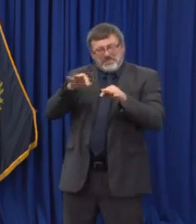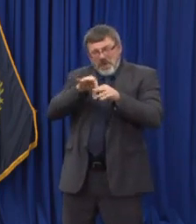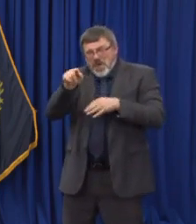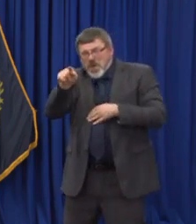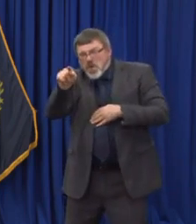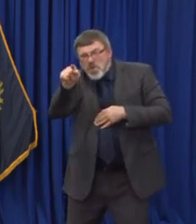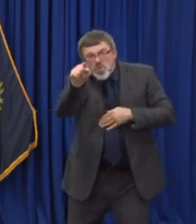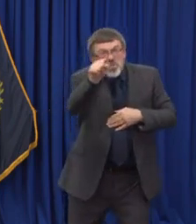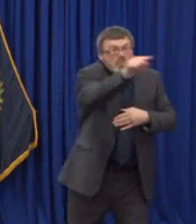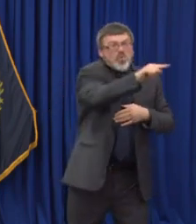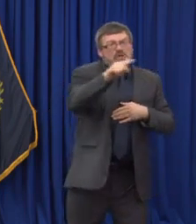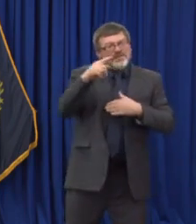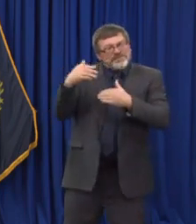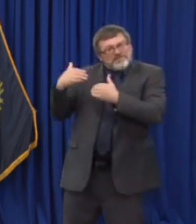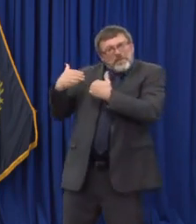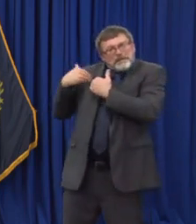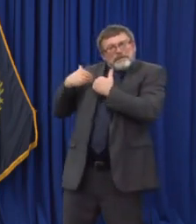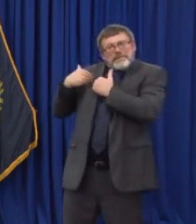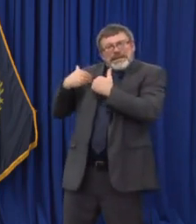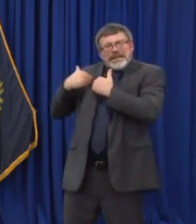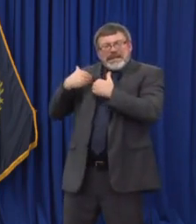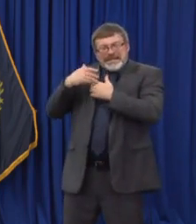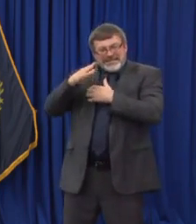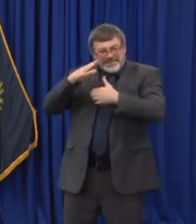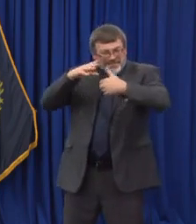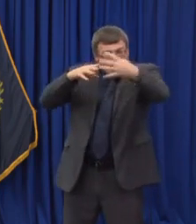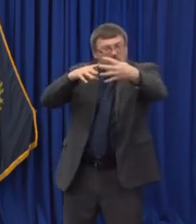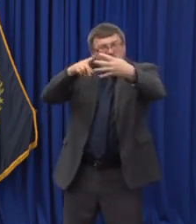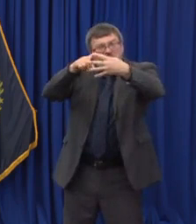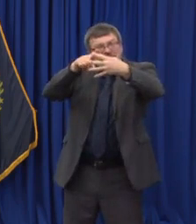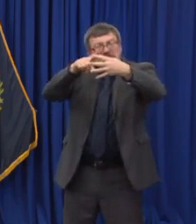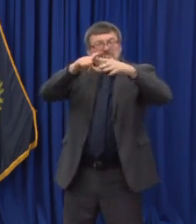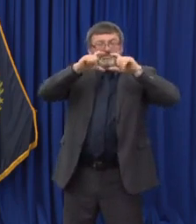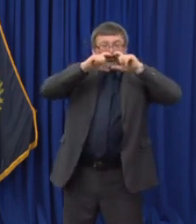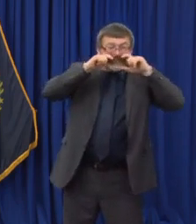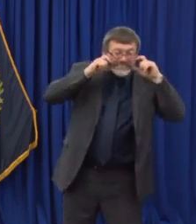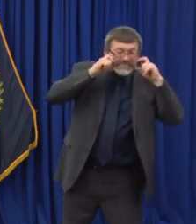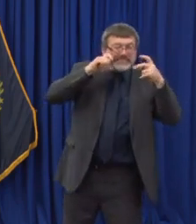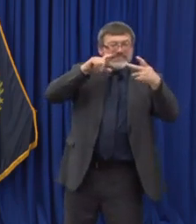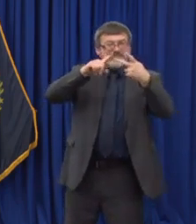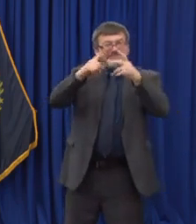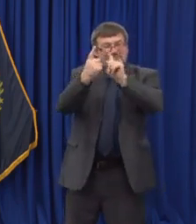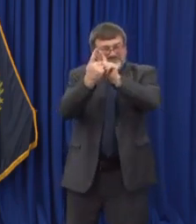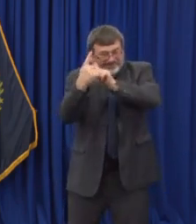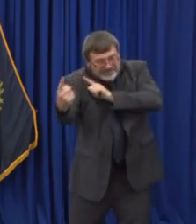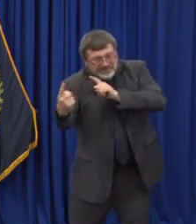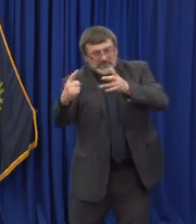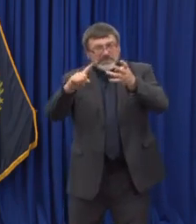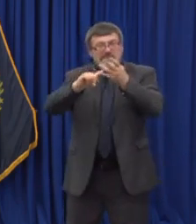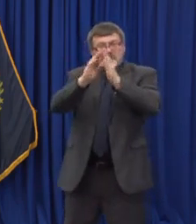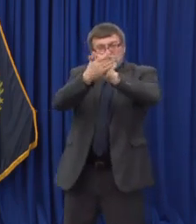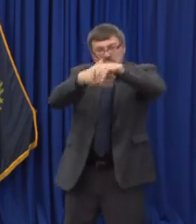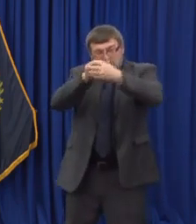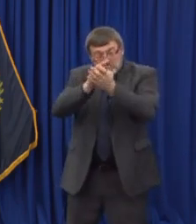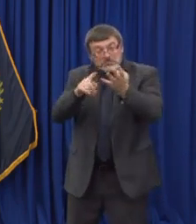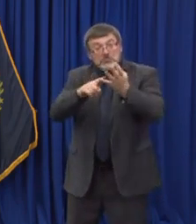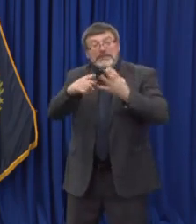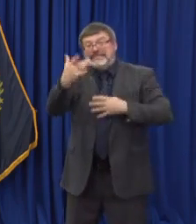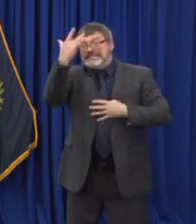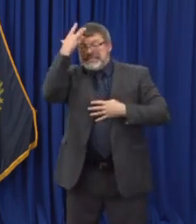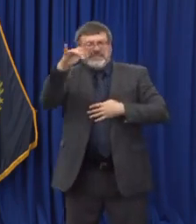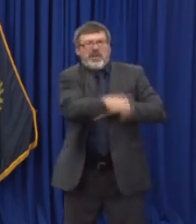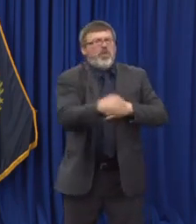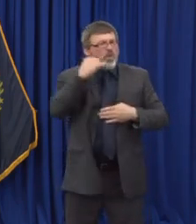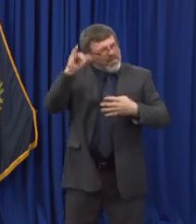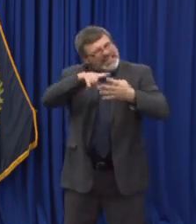distancing at these types of events and if you can't social distance then being sure to wear a mask. We also continue to recommend that people